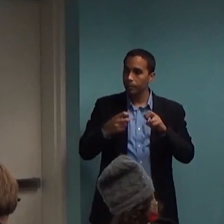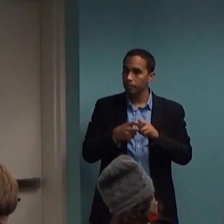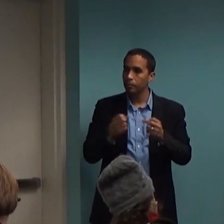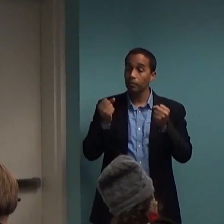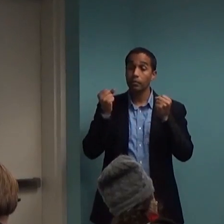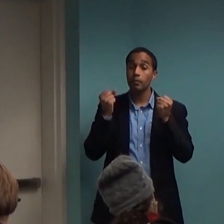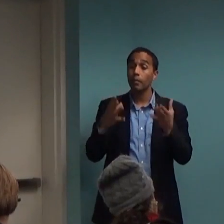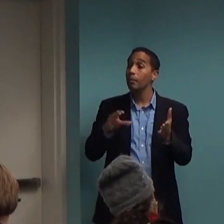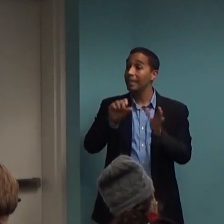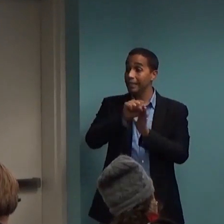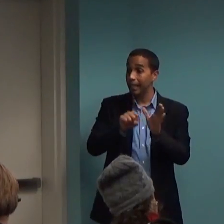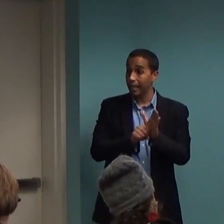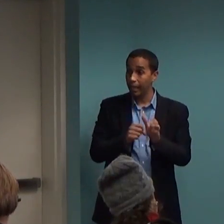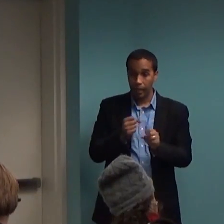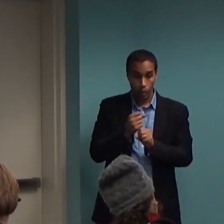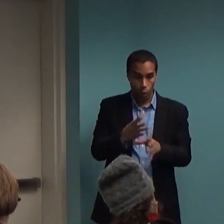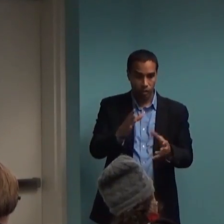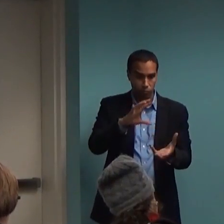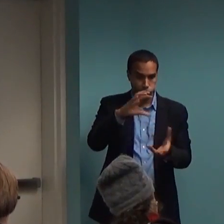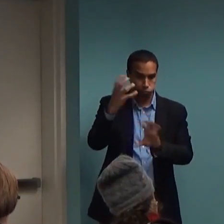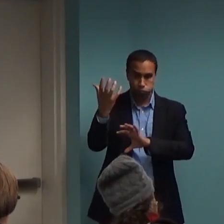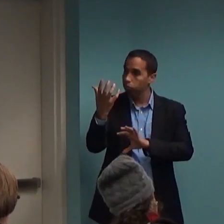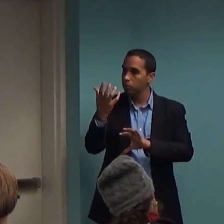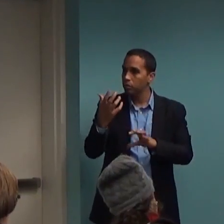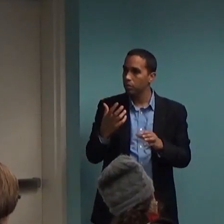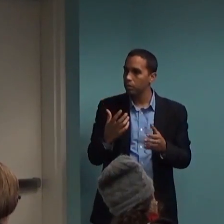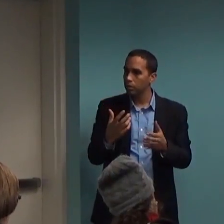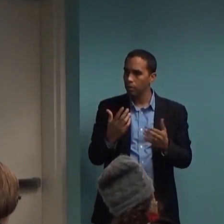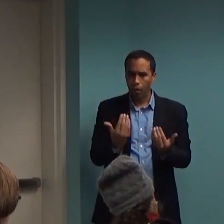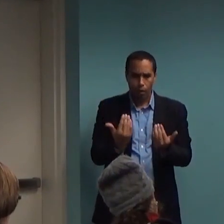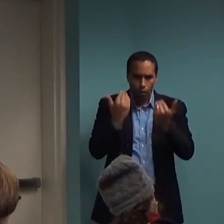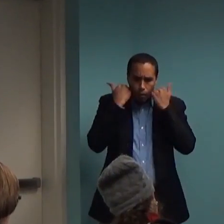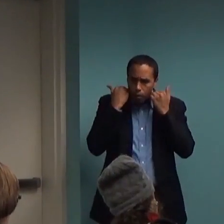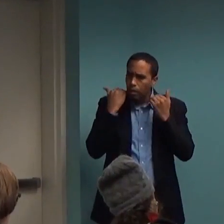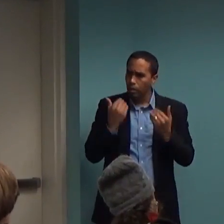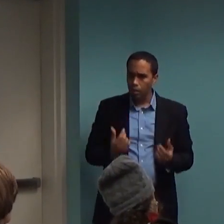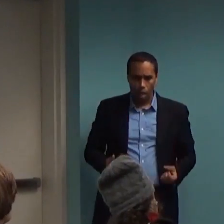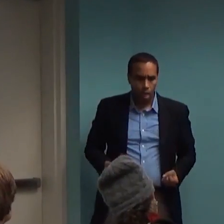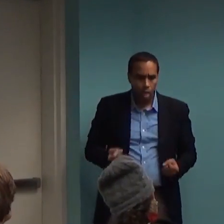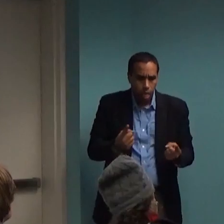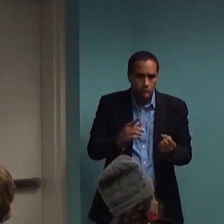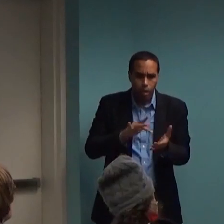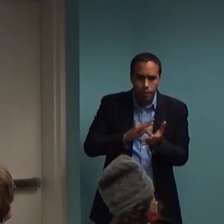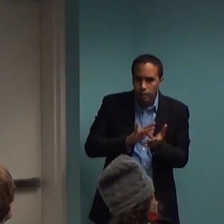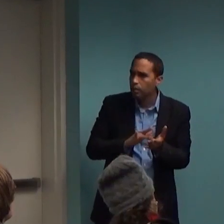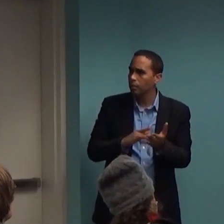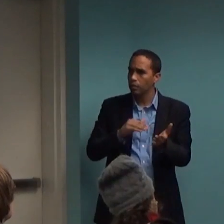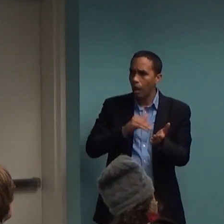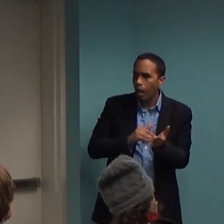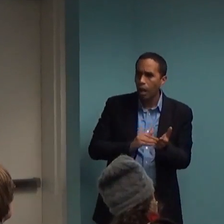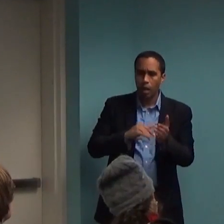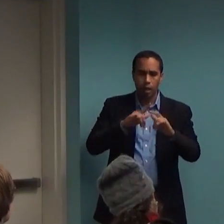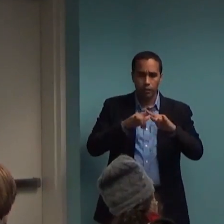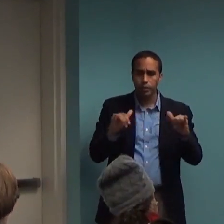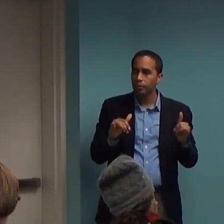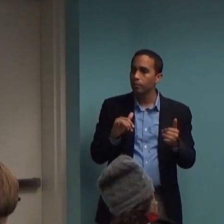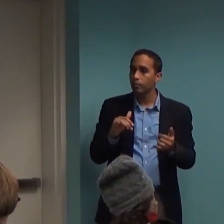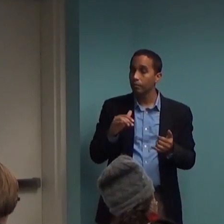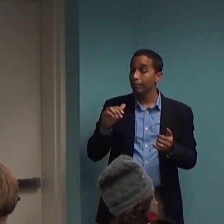to incredible increases in medical costs. So, the reason why the state of Arkansas, and other states as well, are in the middle of this kind of